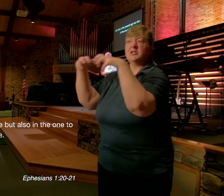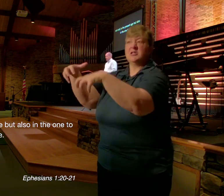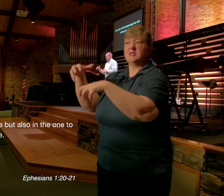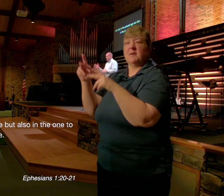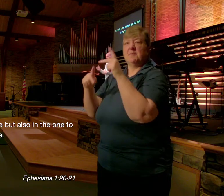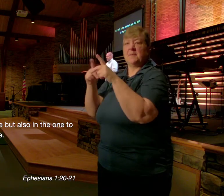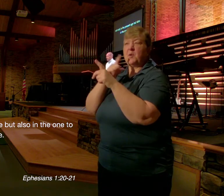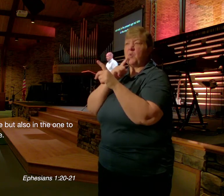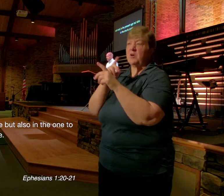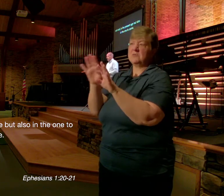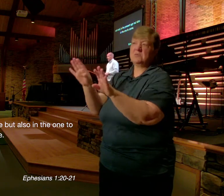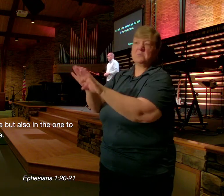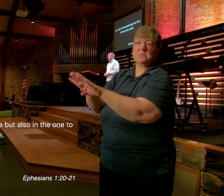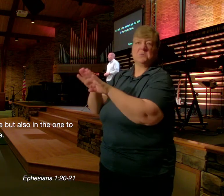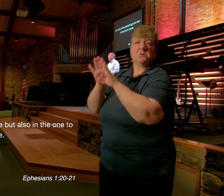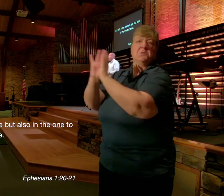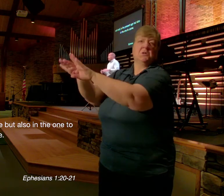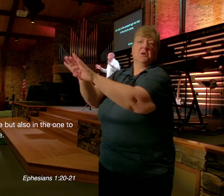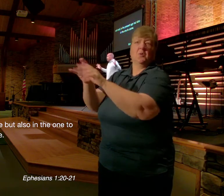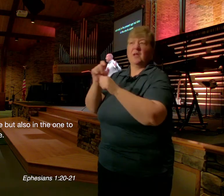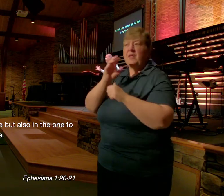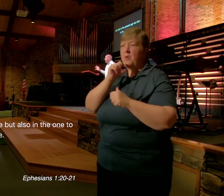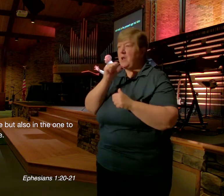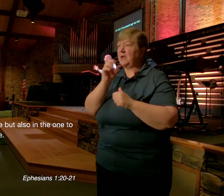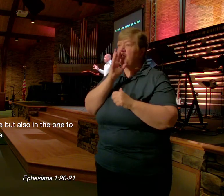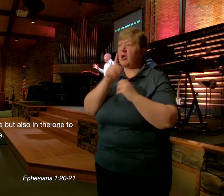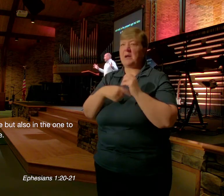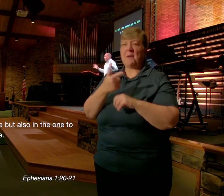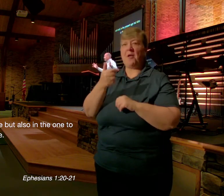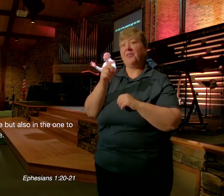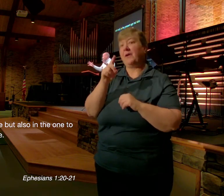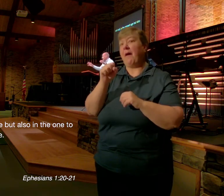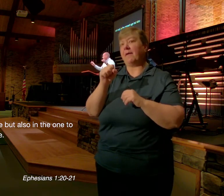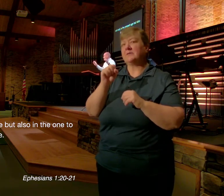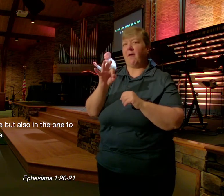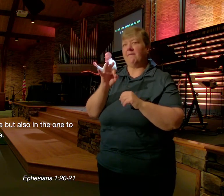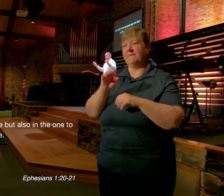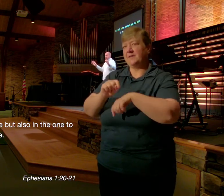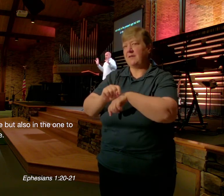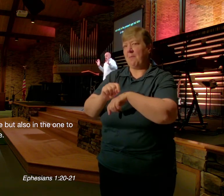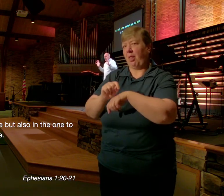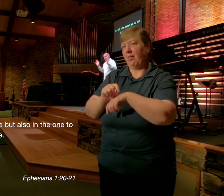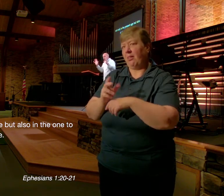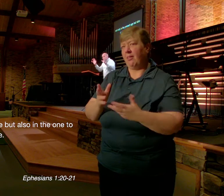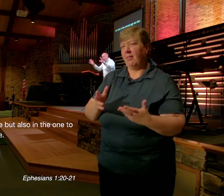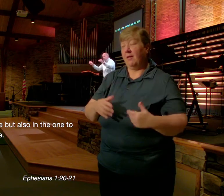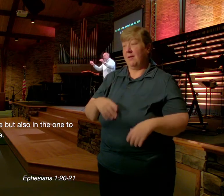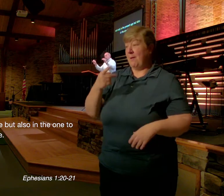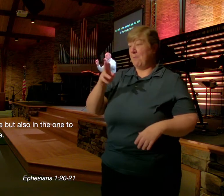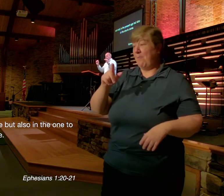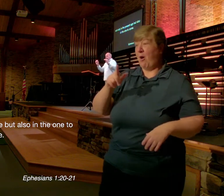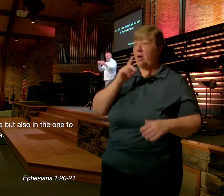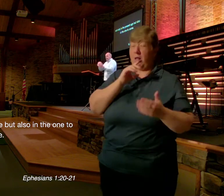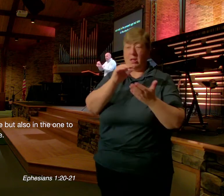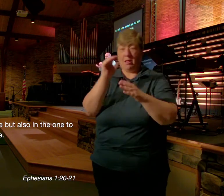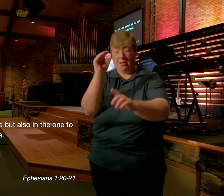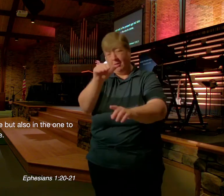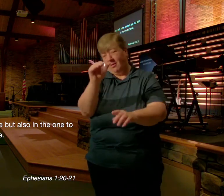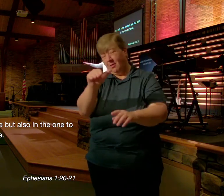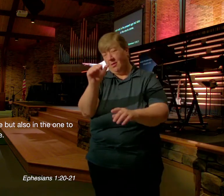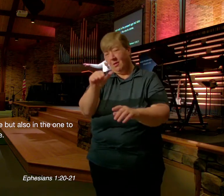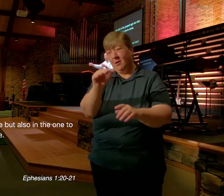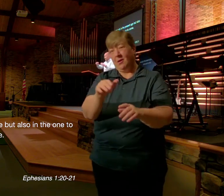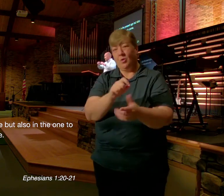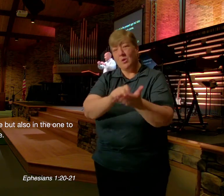Not The Goddess Of The Temple So Paul He Reminds The Ephesians Look Let Me Remind You And So He Writes